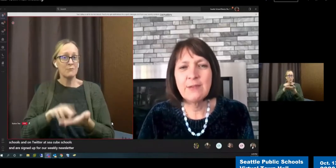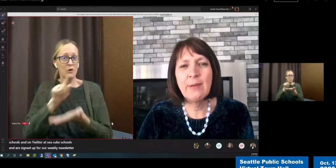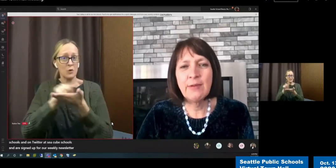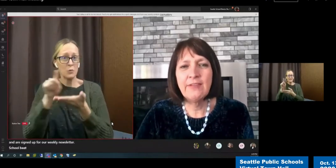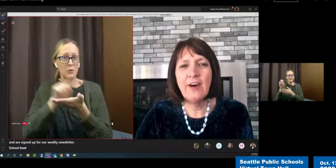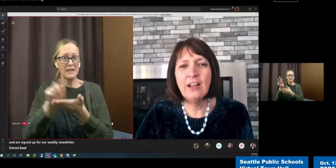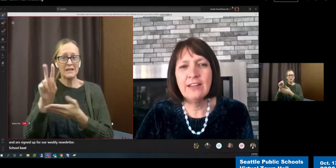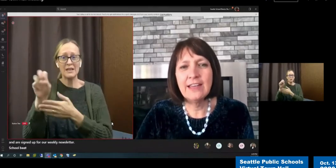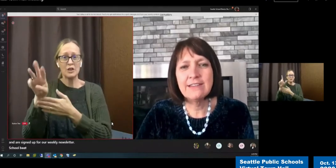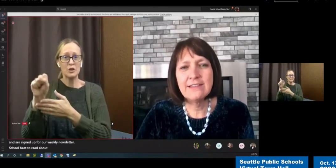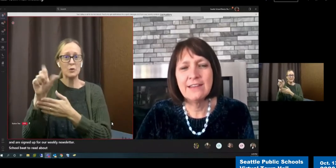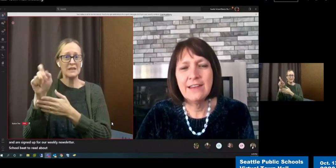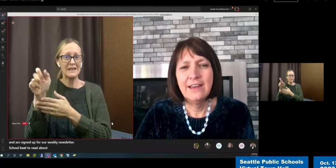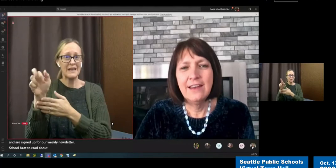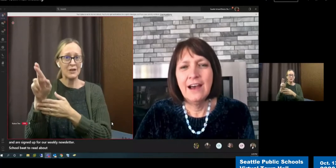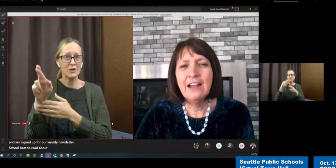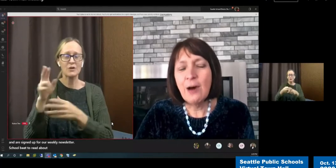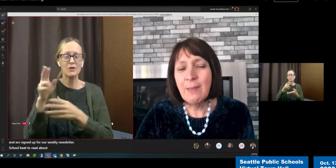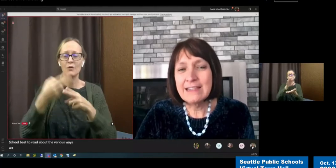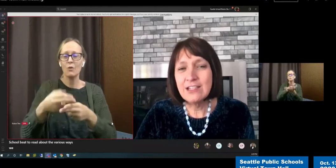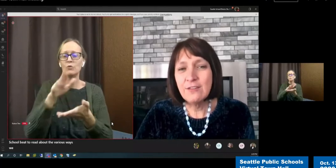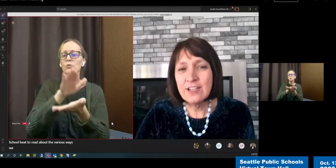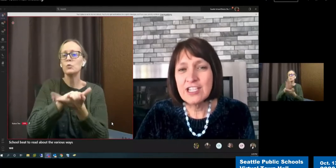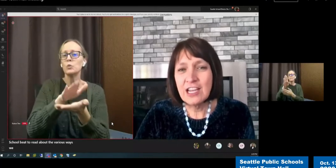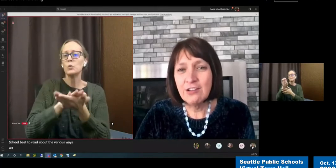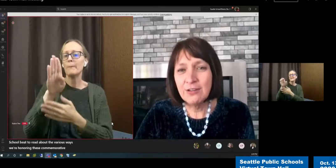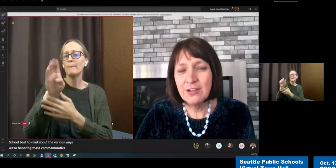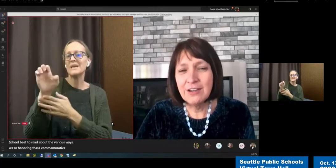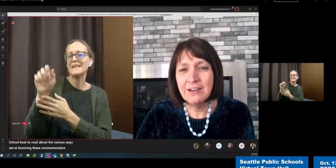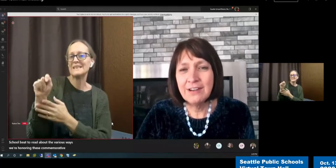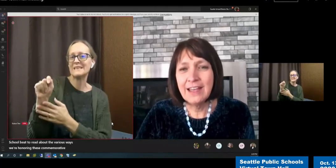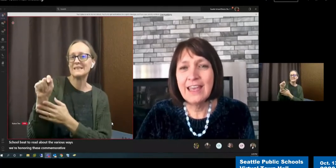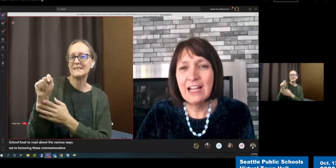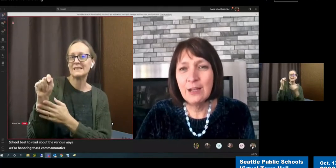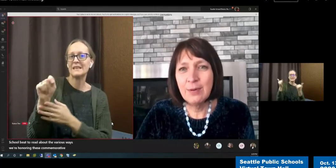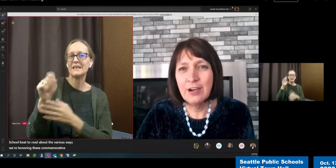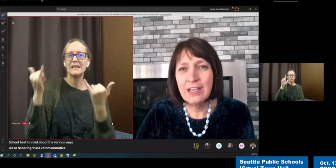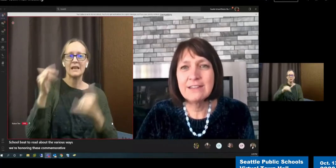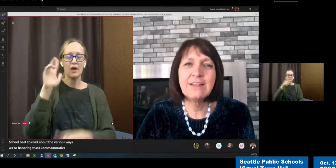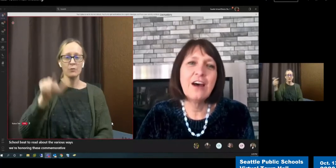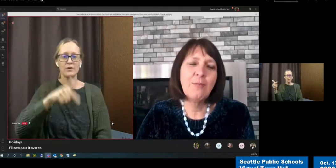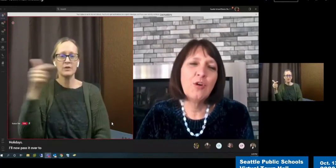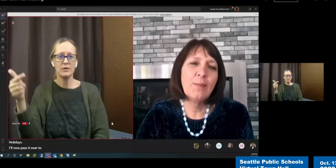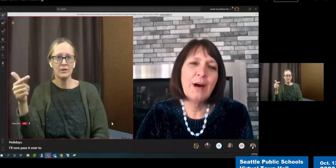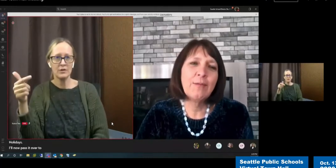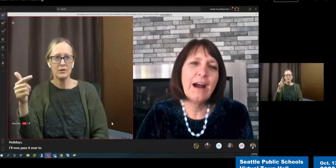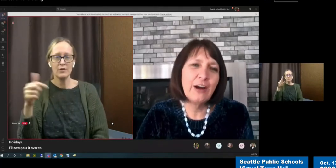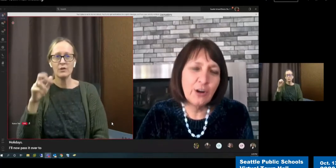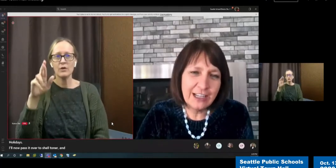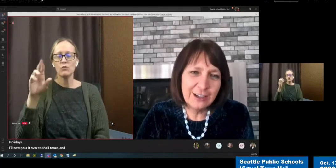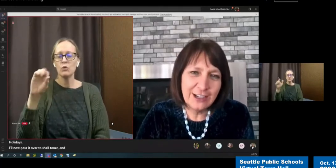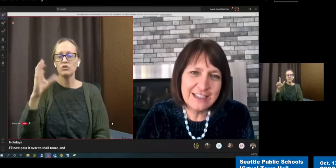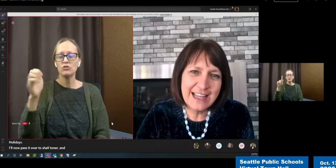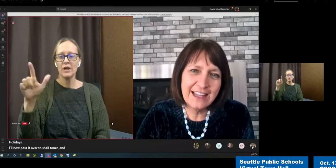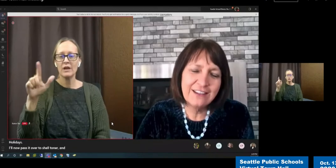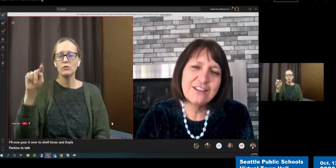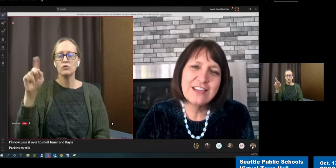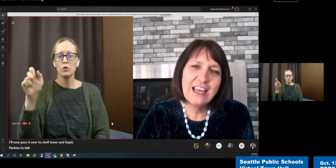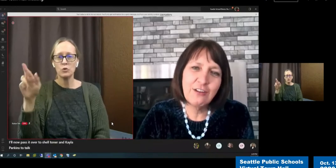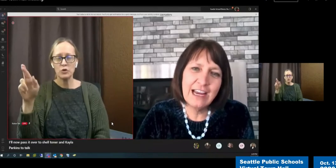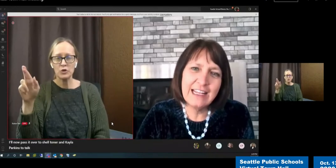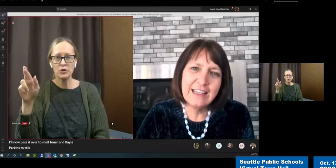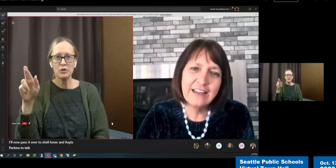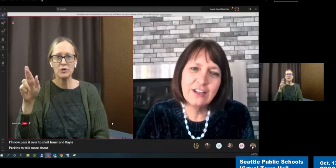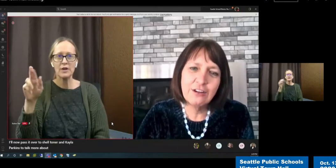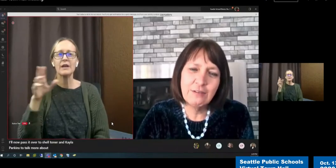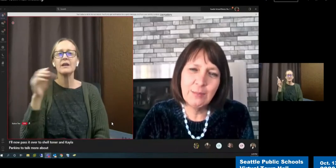these commemorative holidays. I'll now pass it over to Cashel Toner and Kayla Perkins to talk more about priority learning standards and